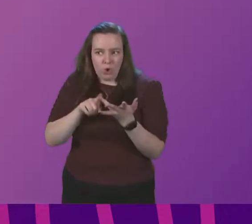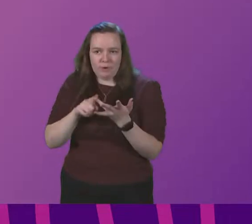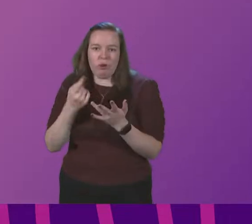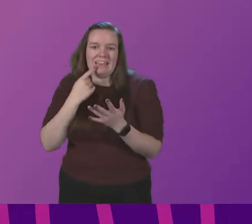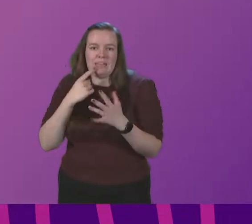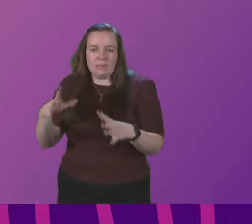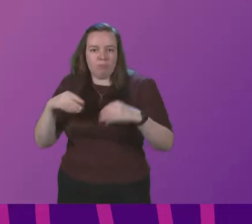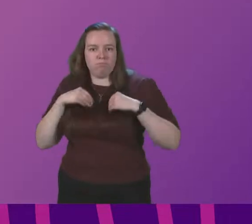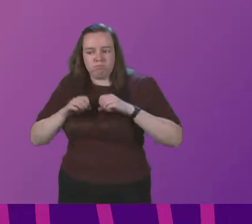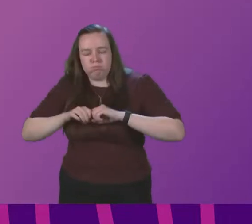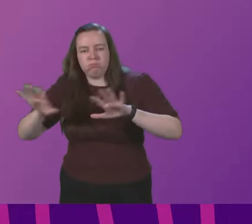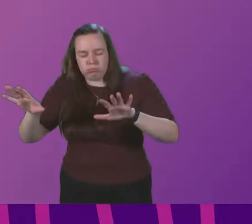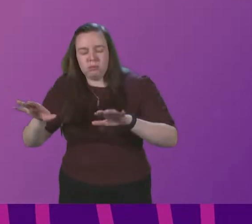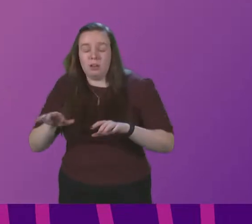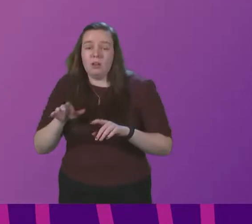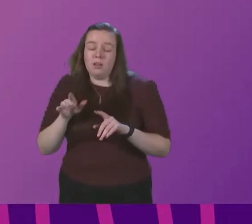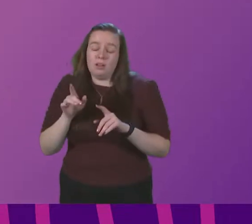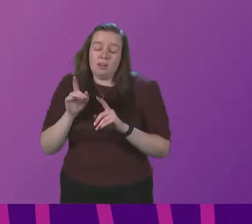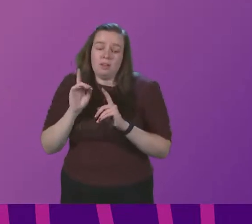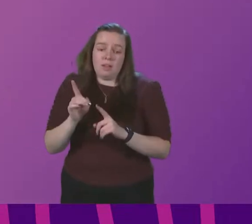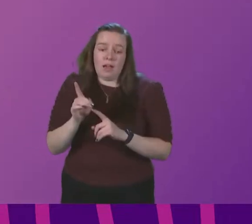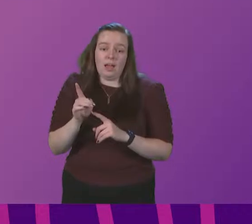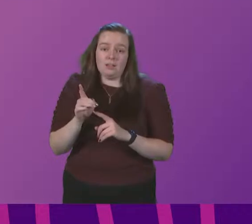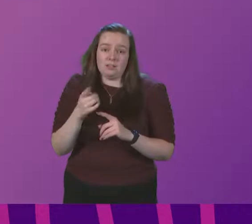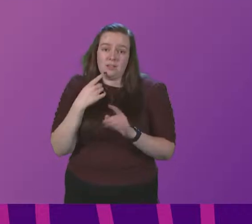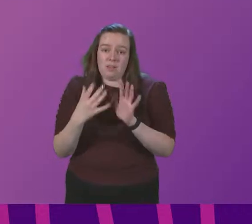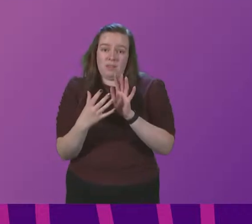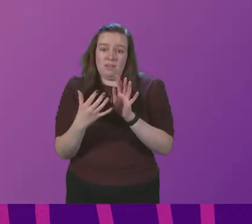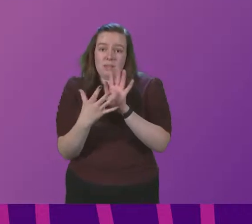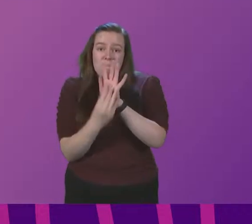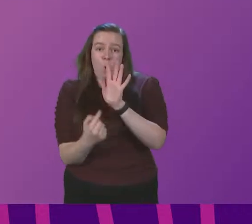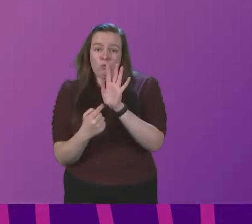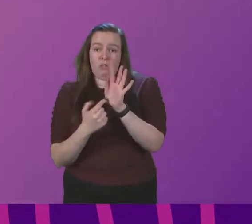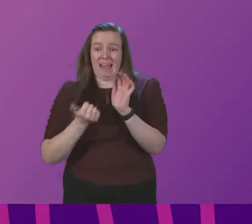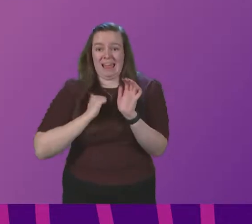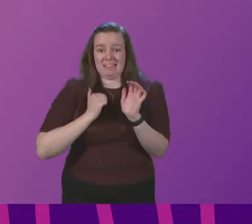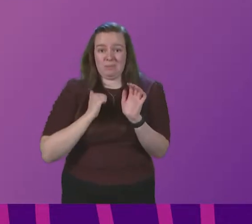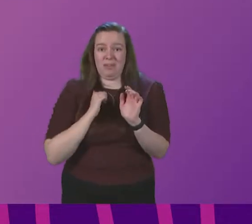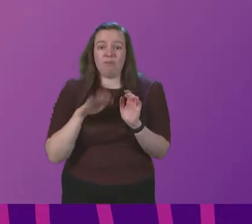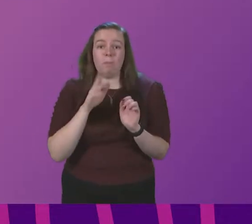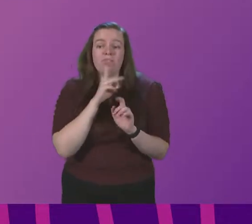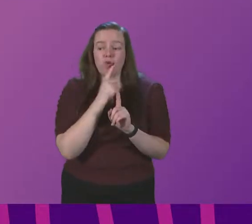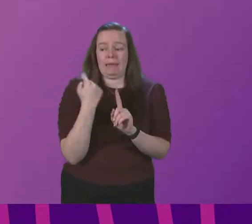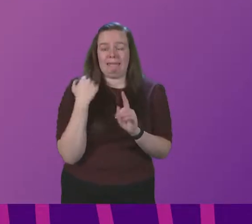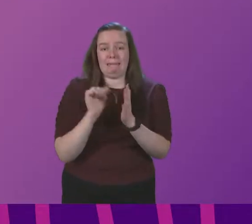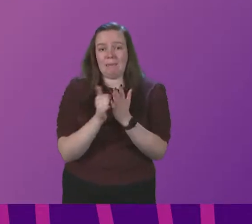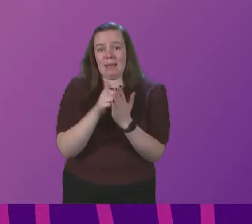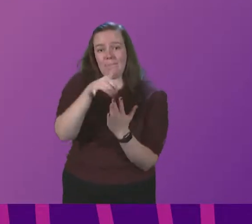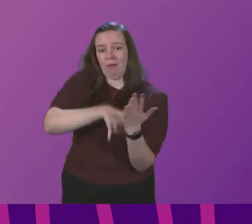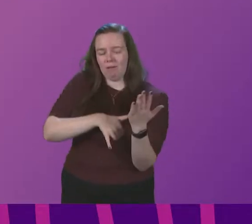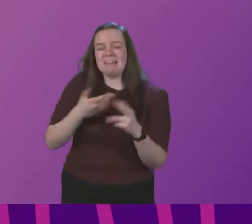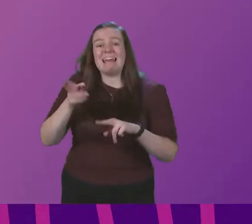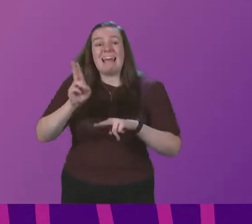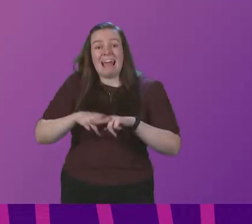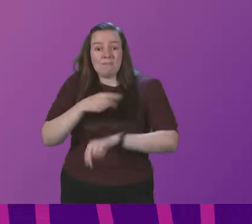transmissibility, and this is well within the modelled estimates in the evidence paper we published on Friday, then even if the